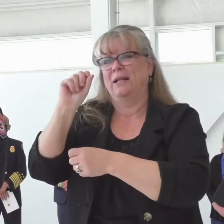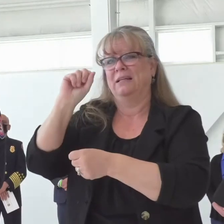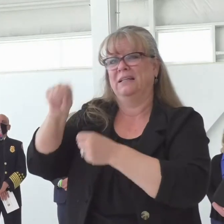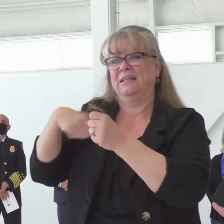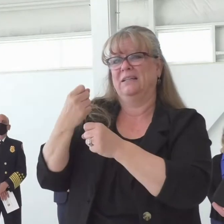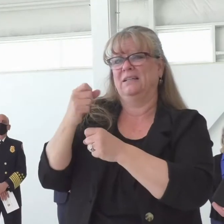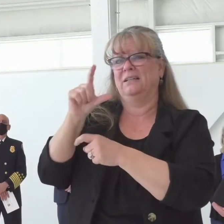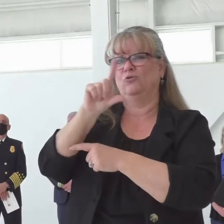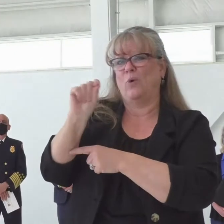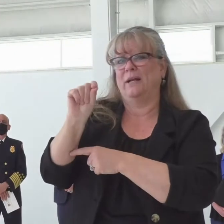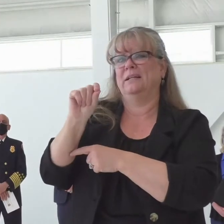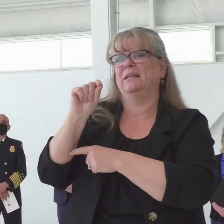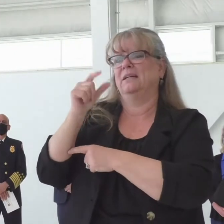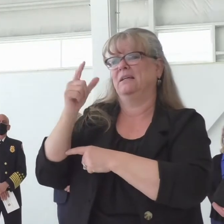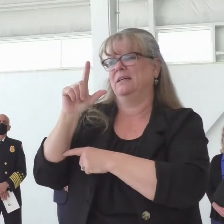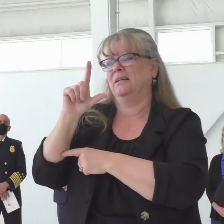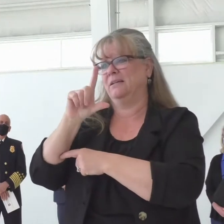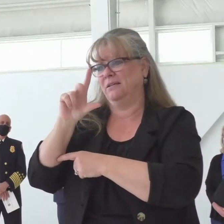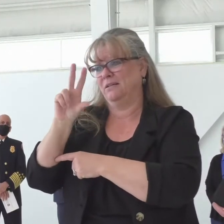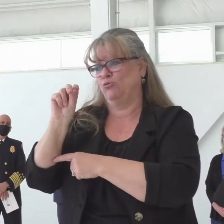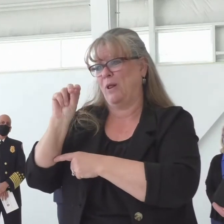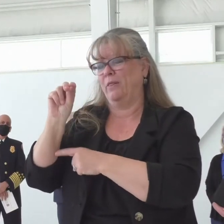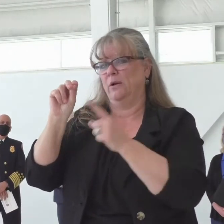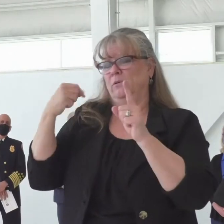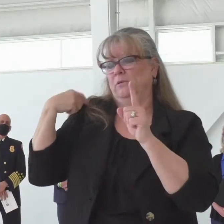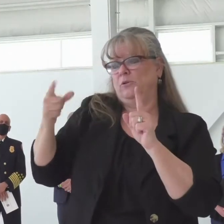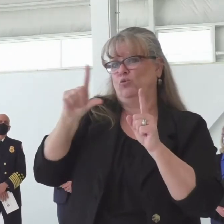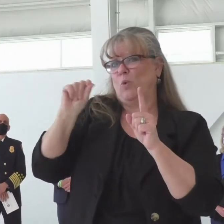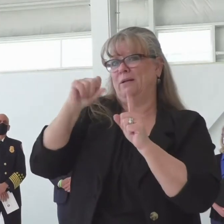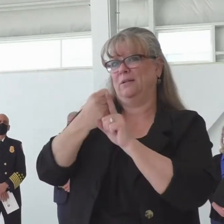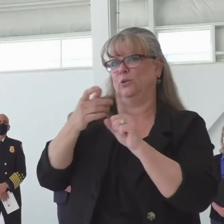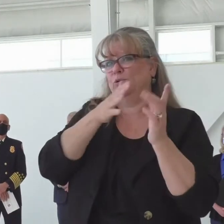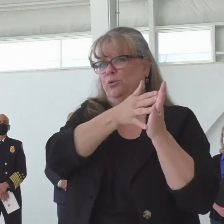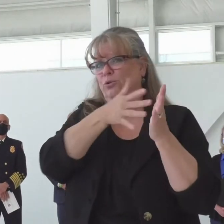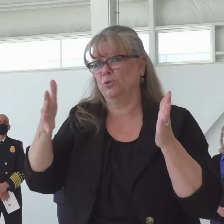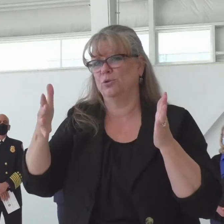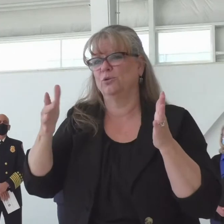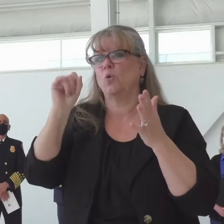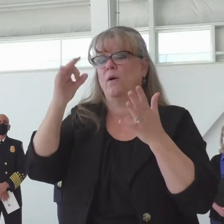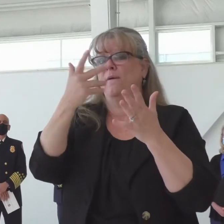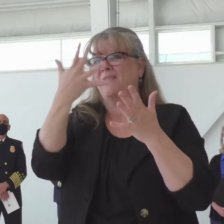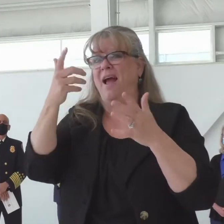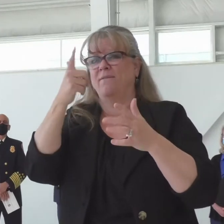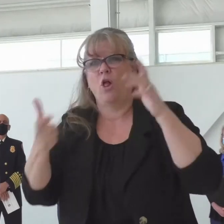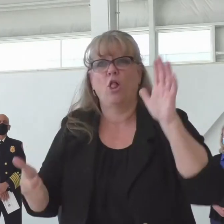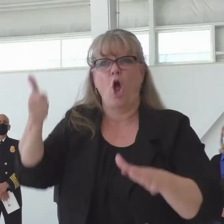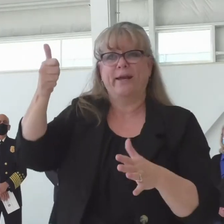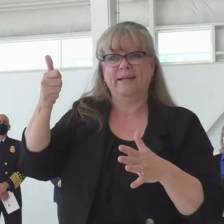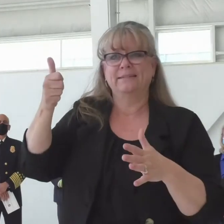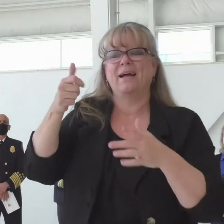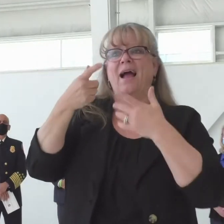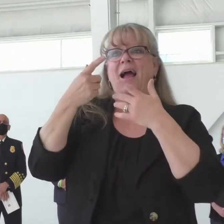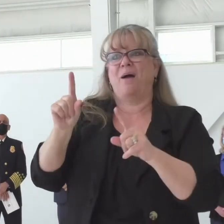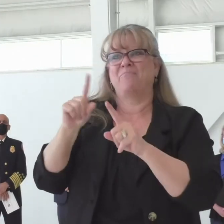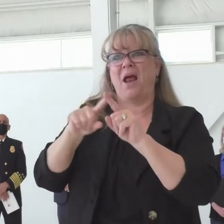Four of the five largest fires in Colorado's history have happened in the last three years. I also want to point out that